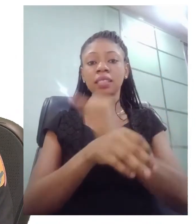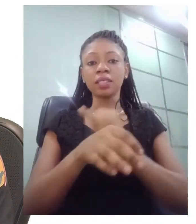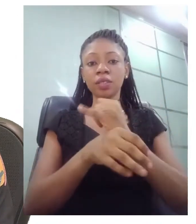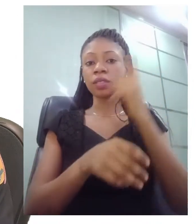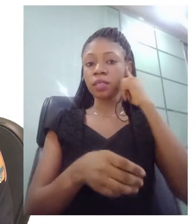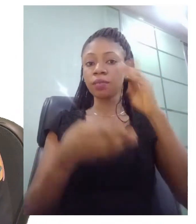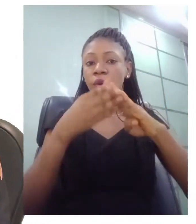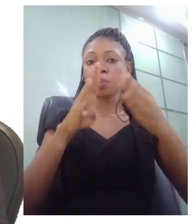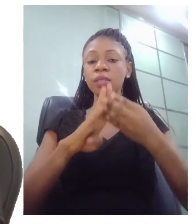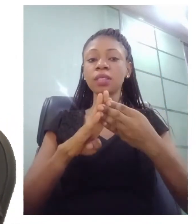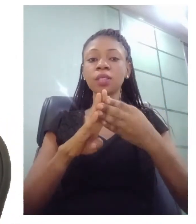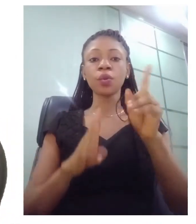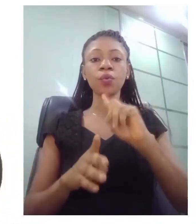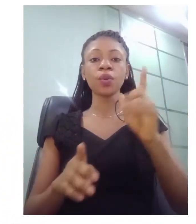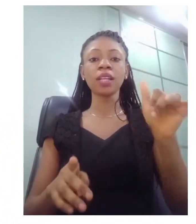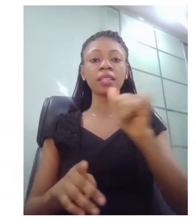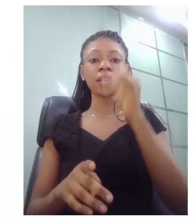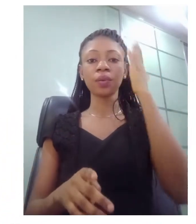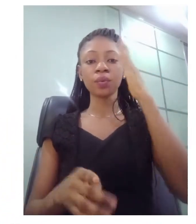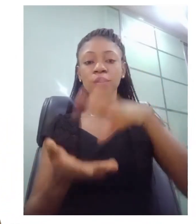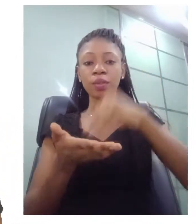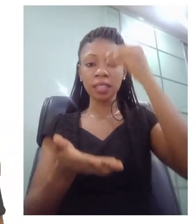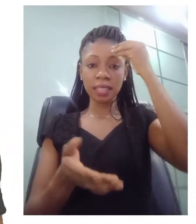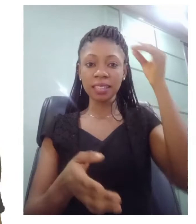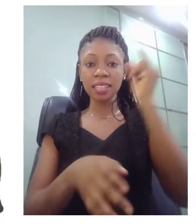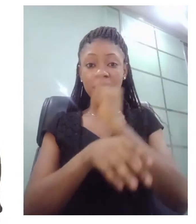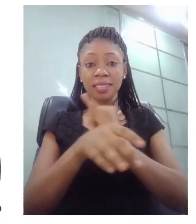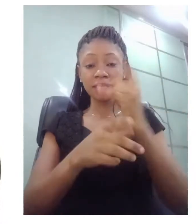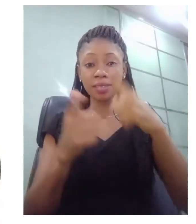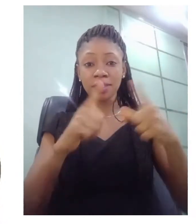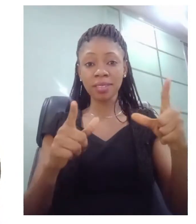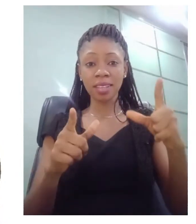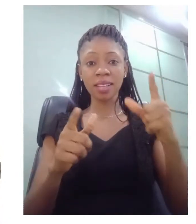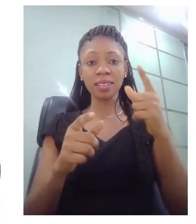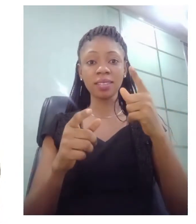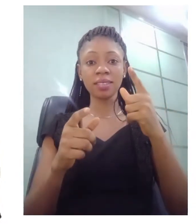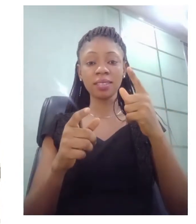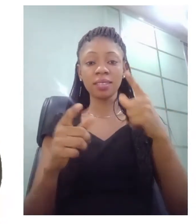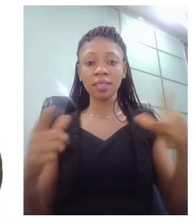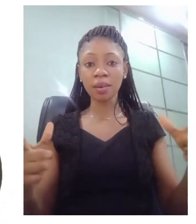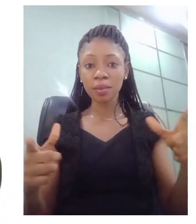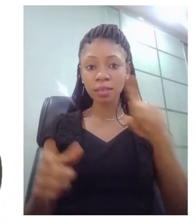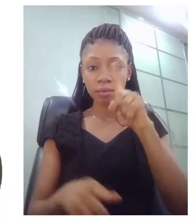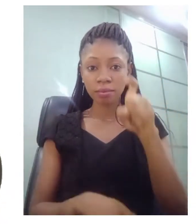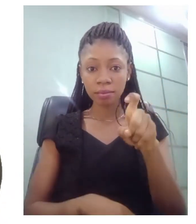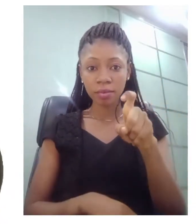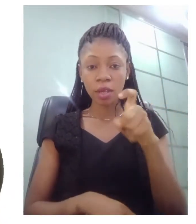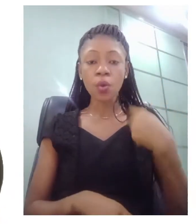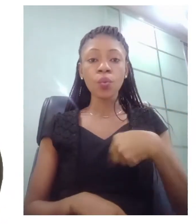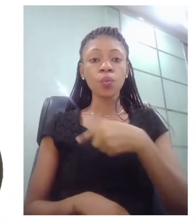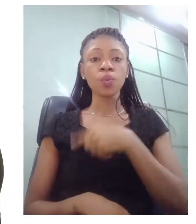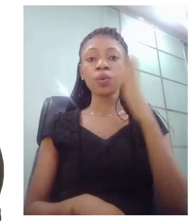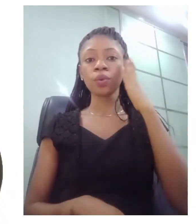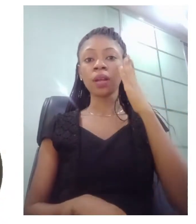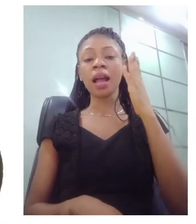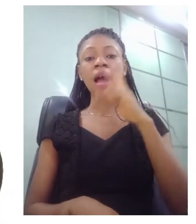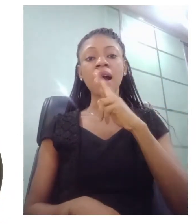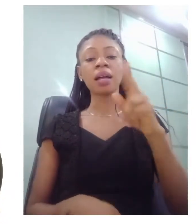We are not saying that a deaf child should not go to school. Now Aisha's story is also